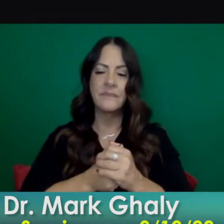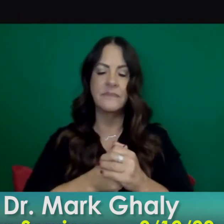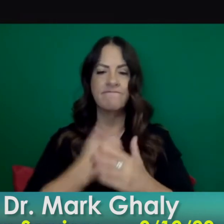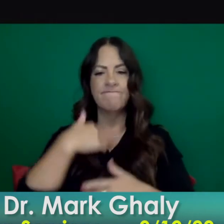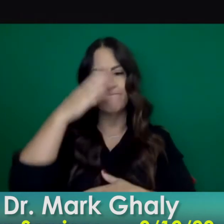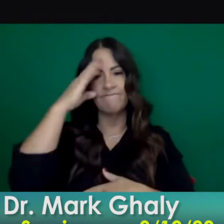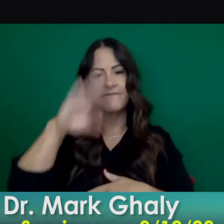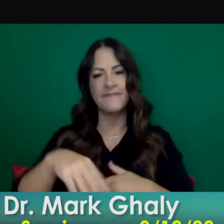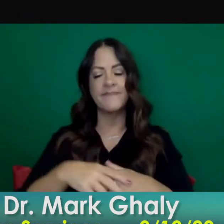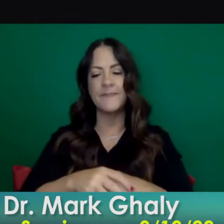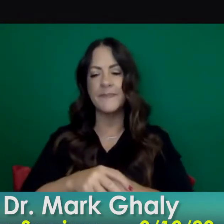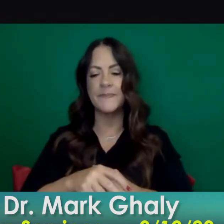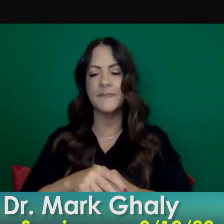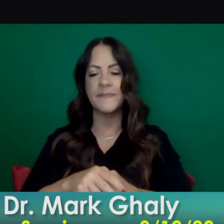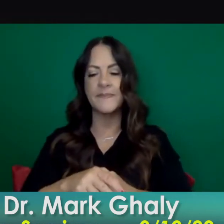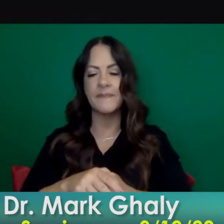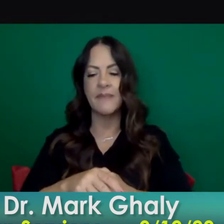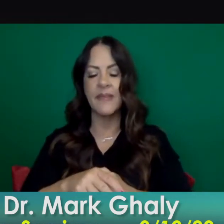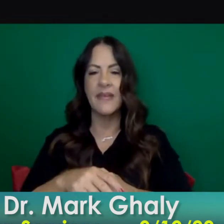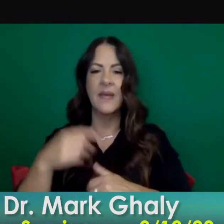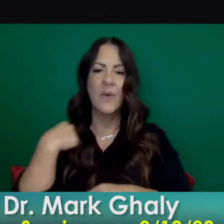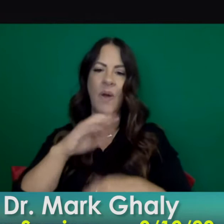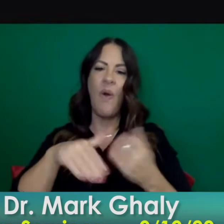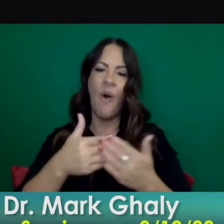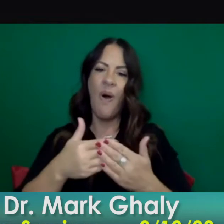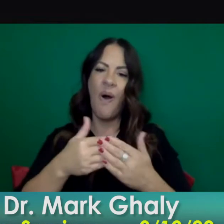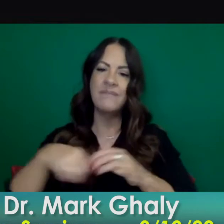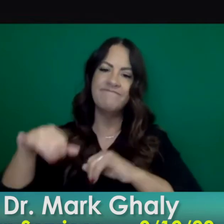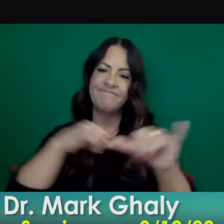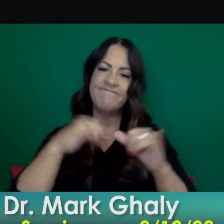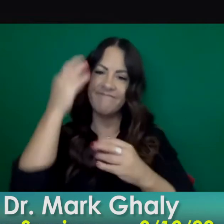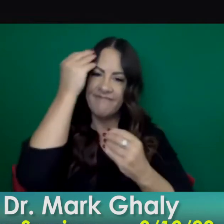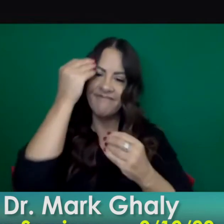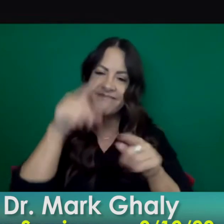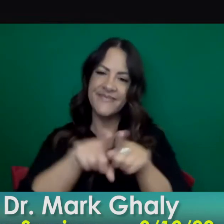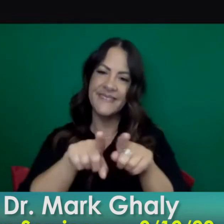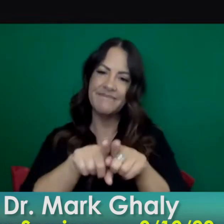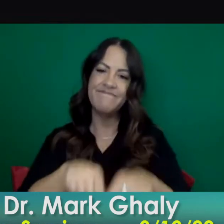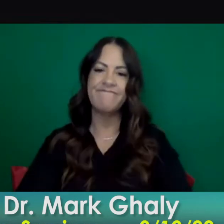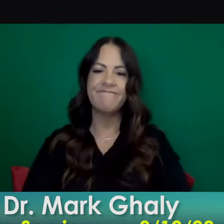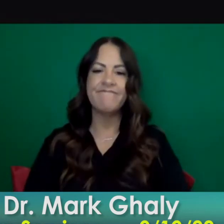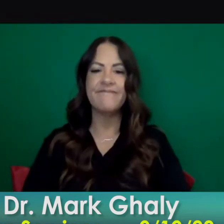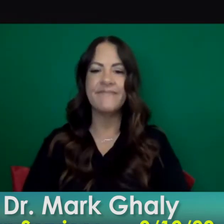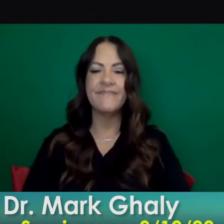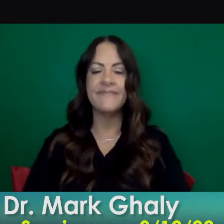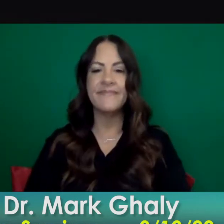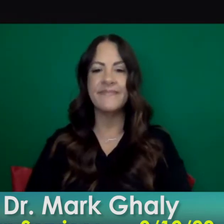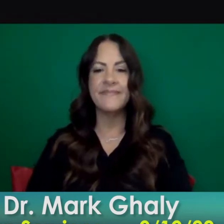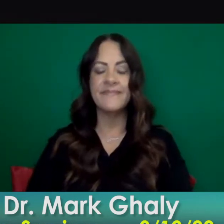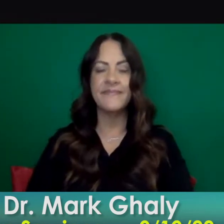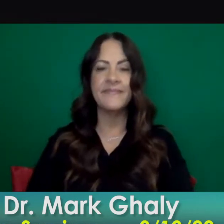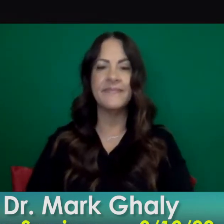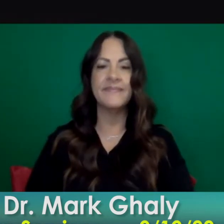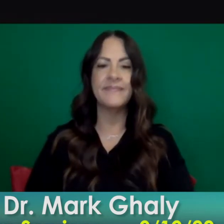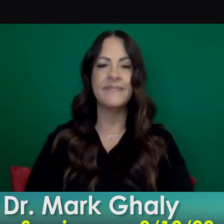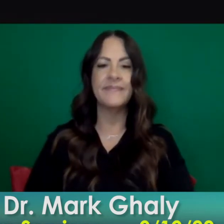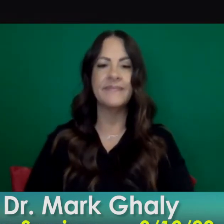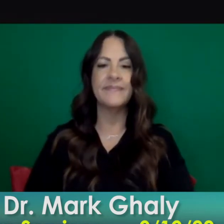squarely um uh on our mind angela hart how's your health news